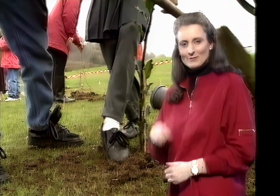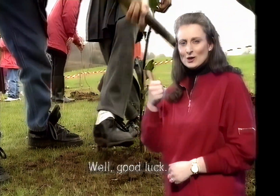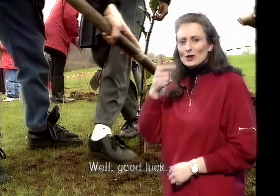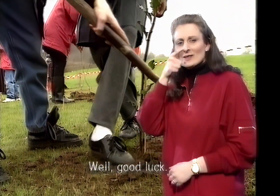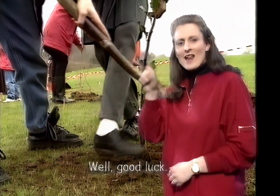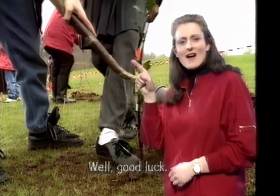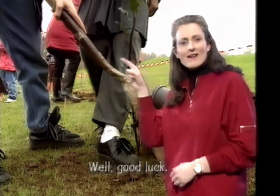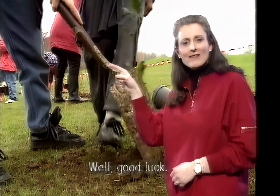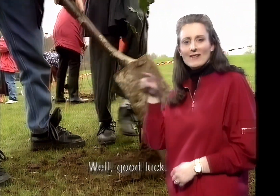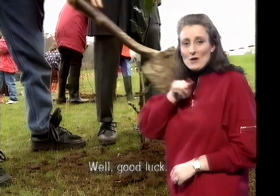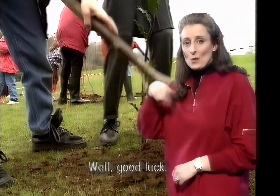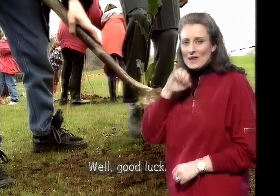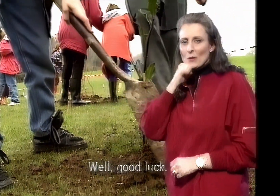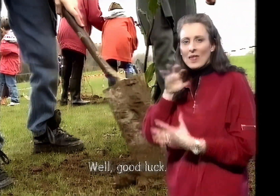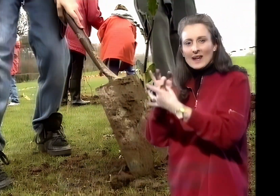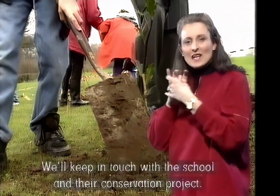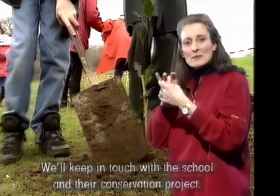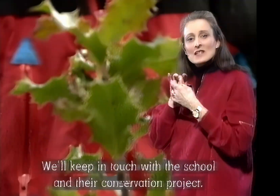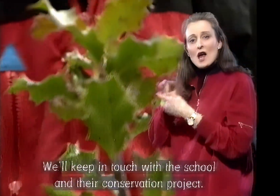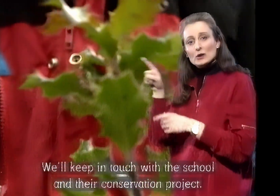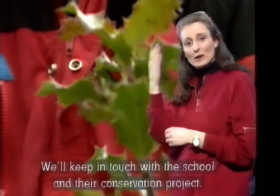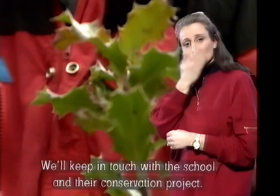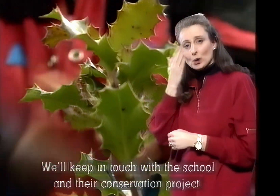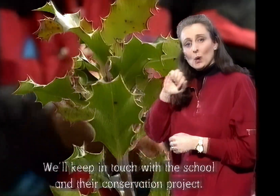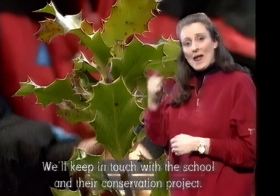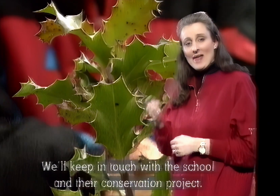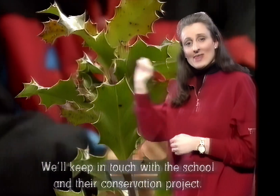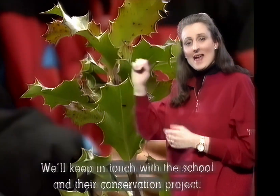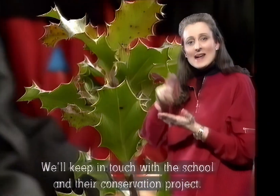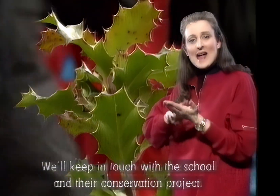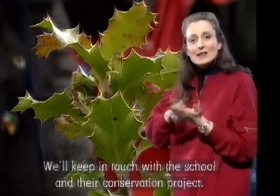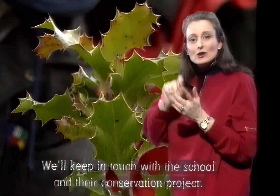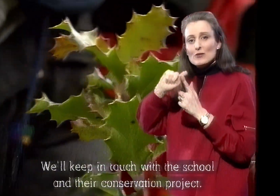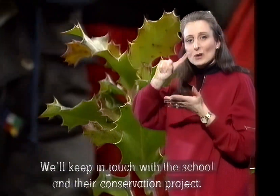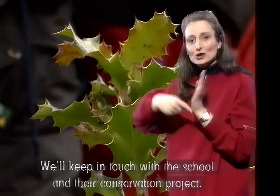Well, good luck. We shall keep in touch with the school and their conservation project.